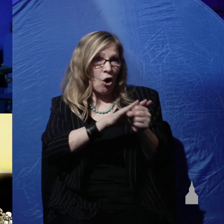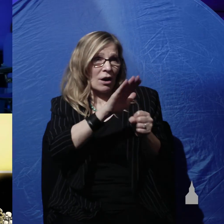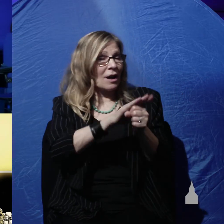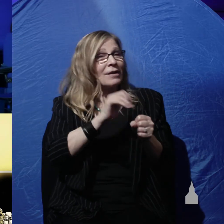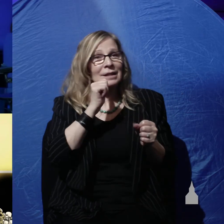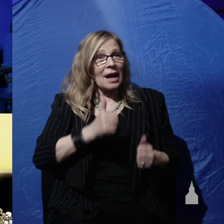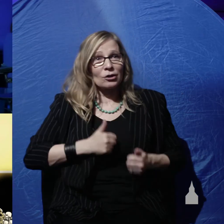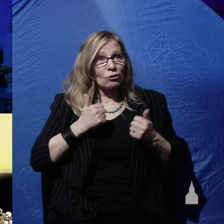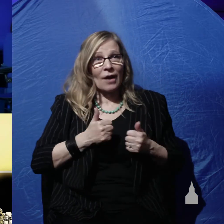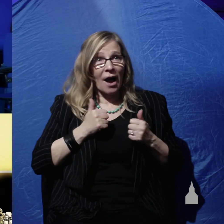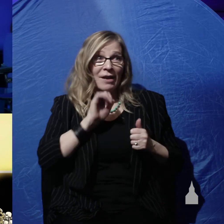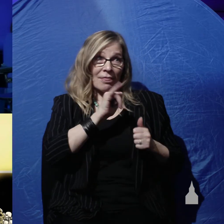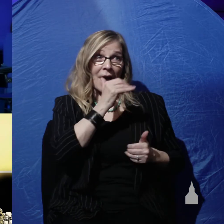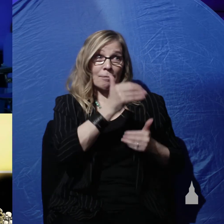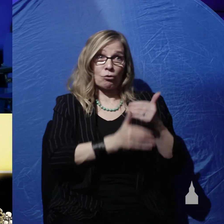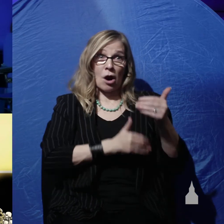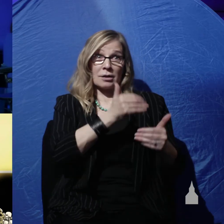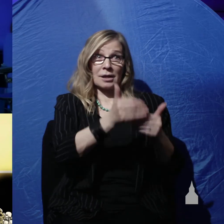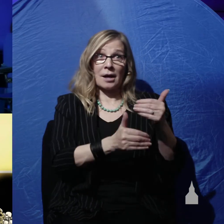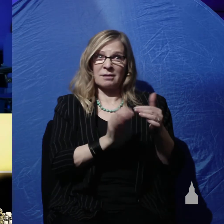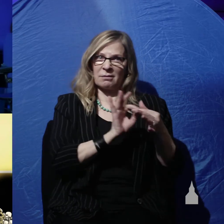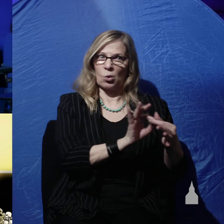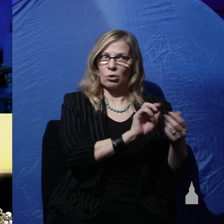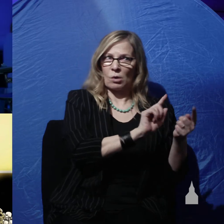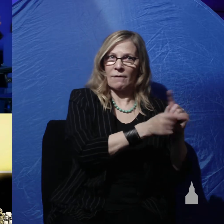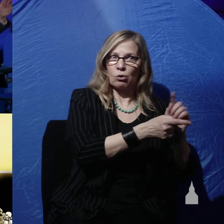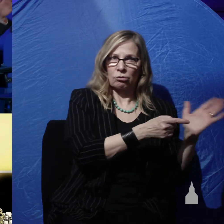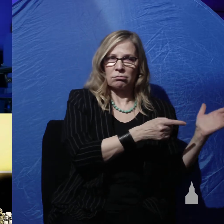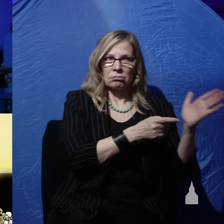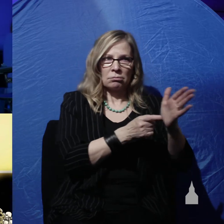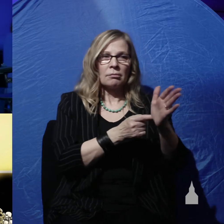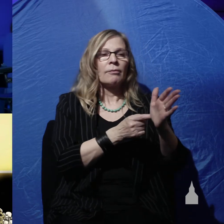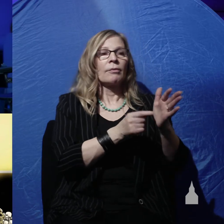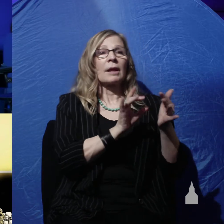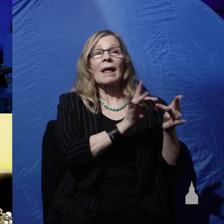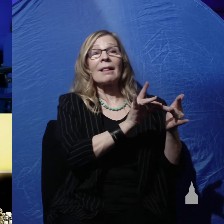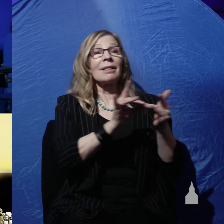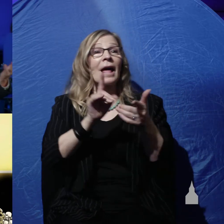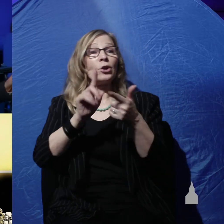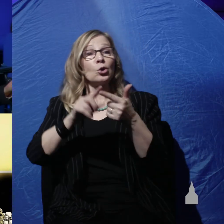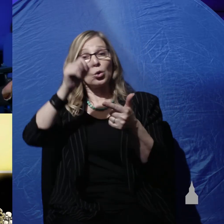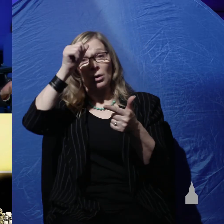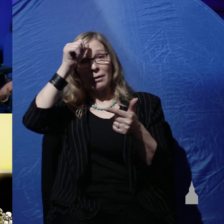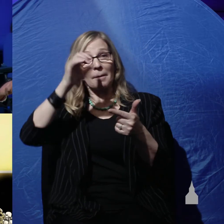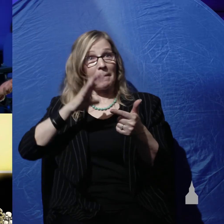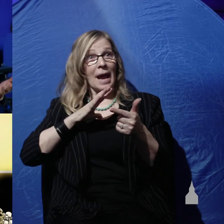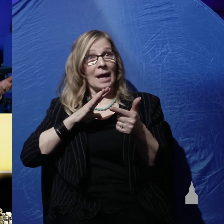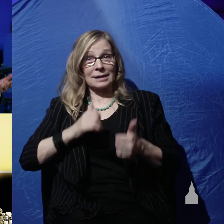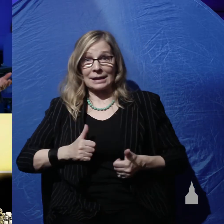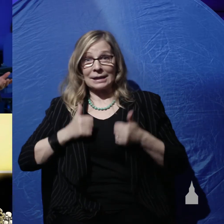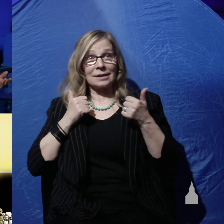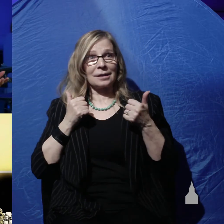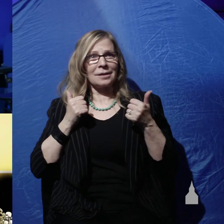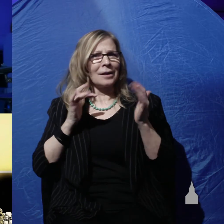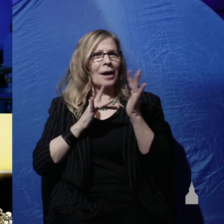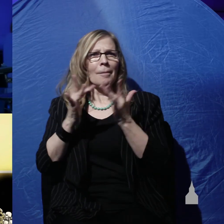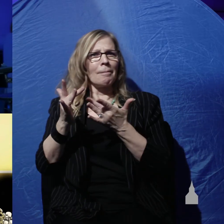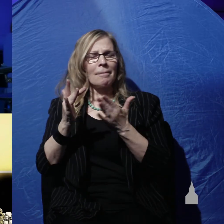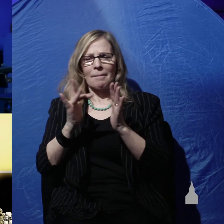that process according to evolution that led to man's existence but the Bible says exactly the opposite. It says man was